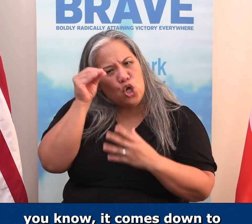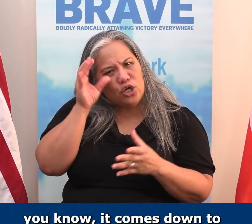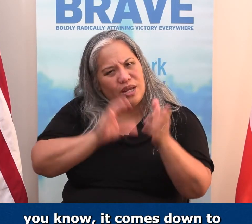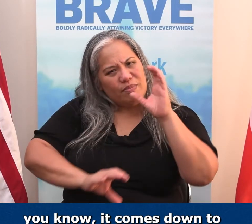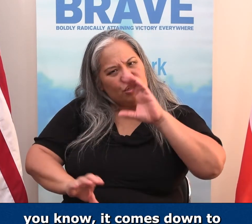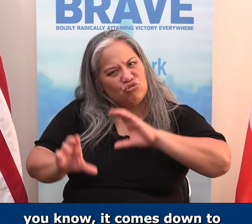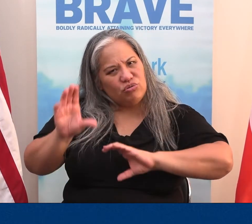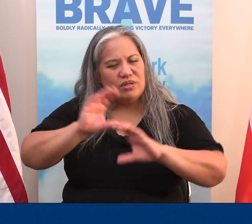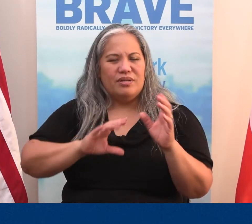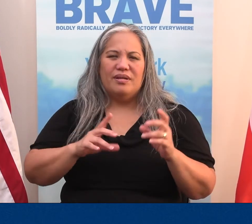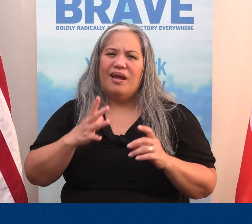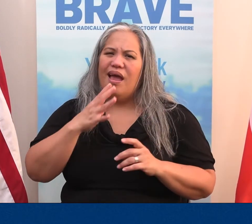learn chemistry.